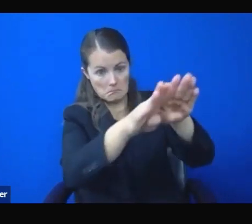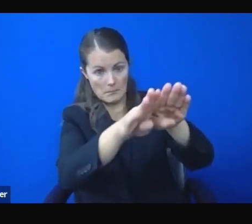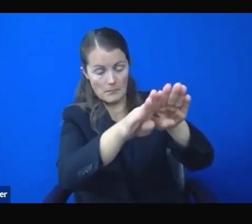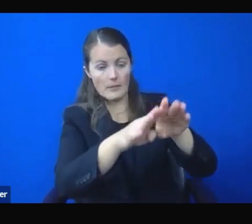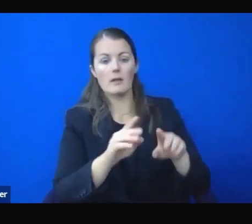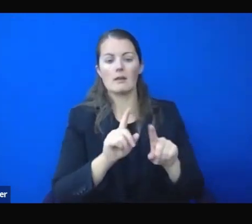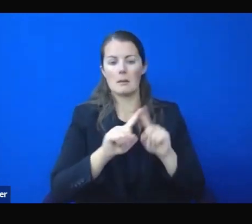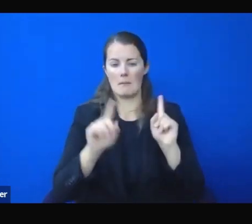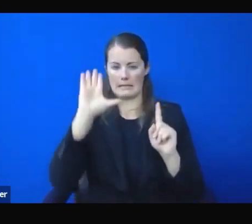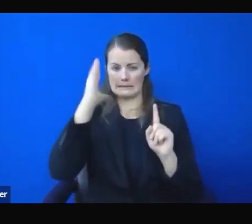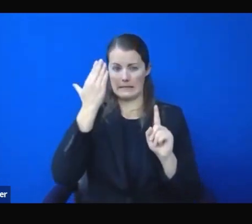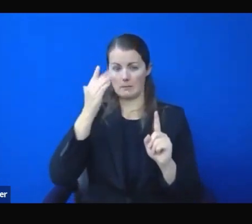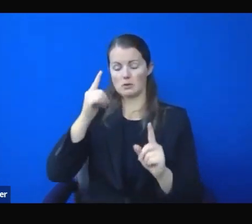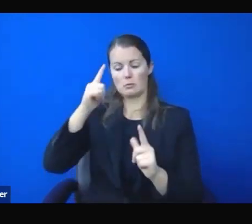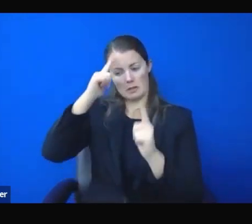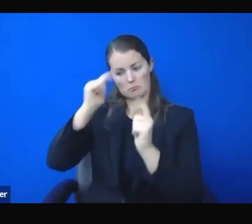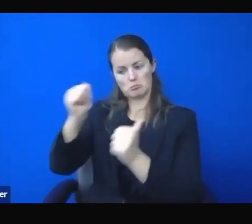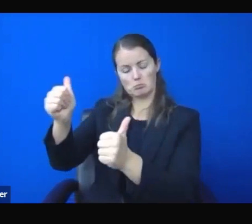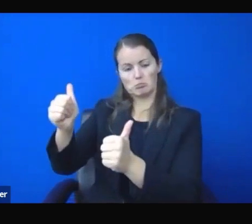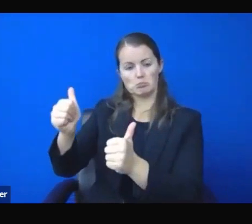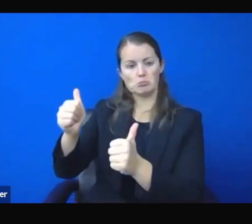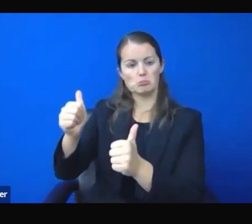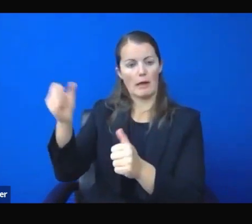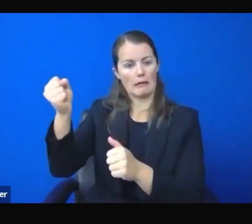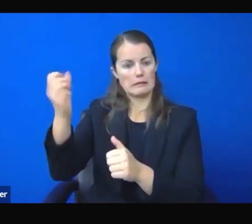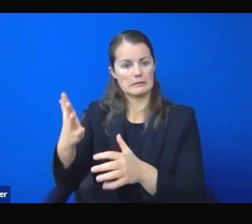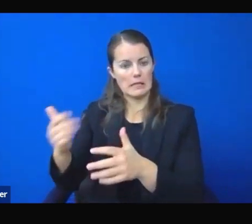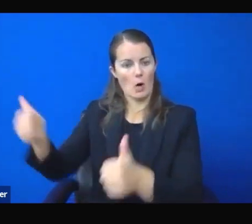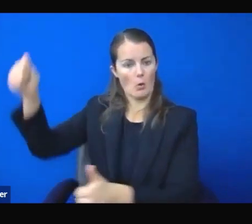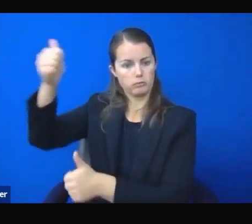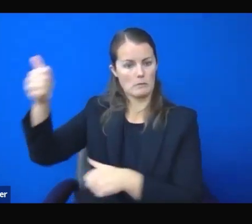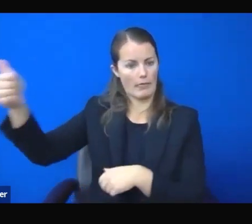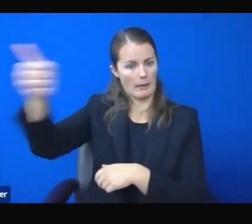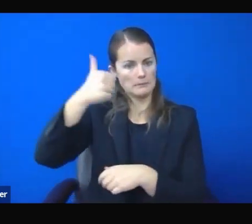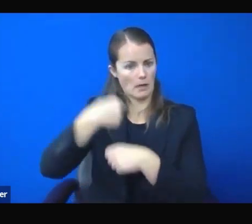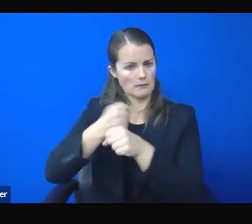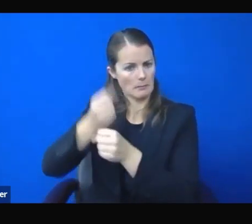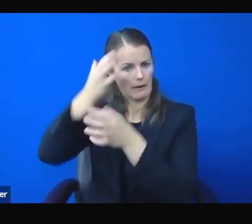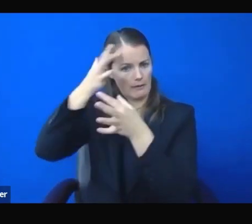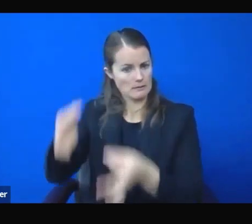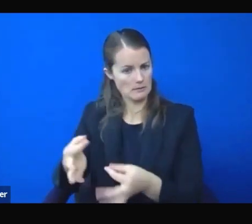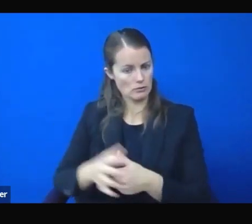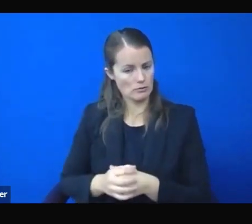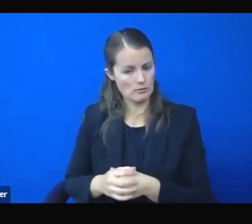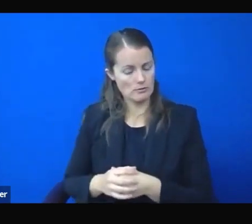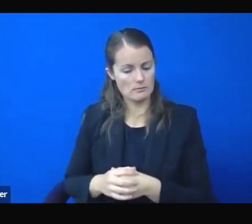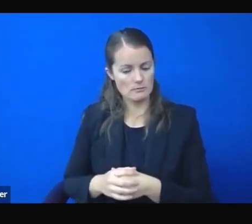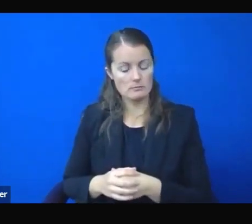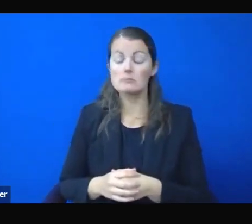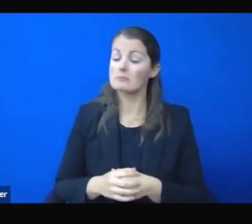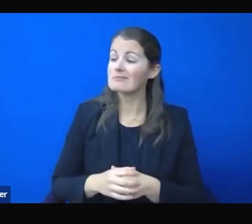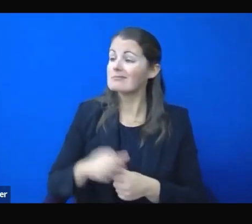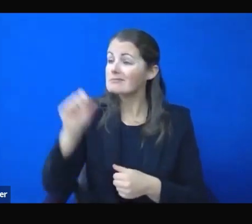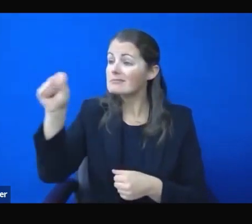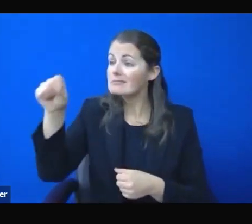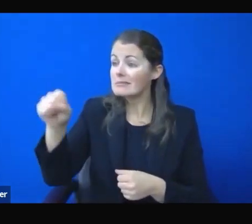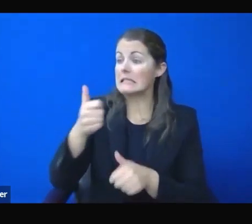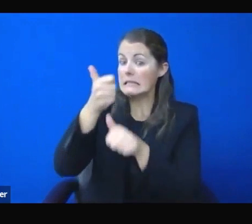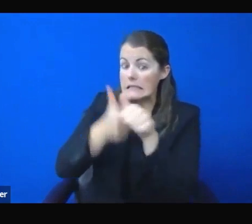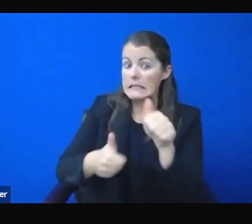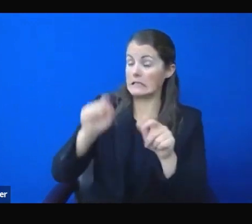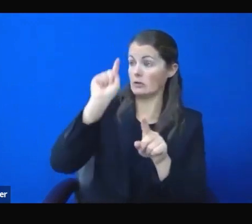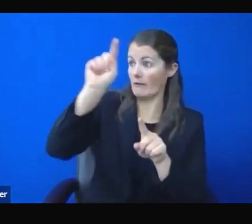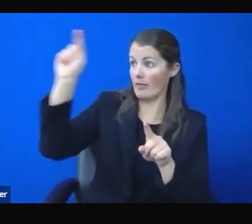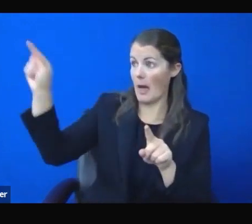it up to the operators to make these decisions. Each of the operators make their own decisions. And they're governed by the Game and Control Board, who I have total